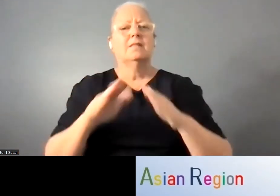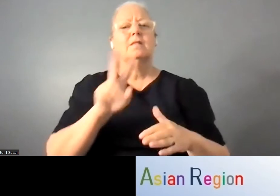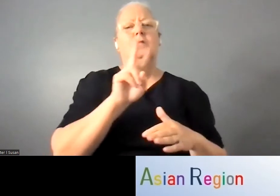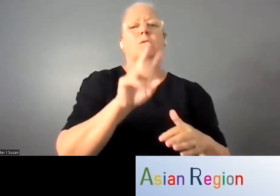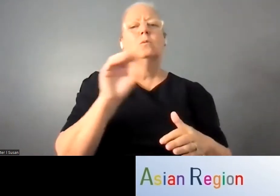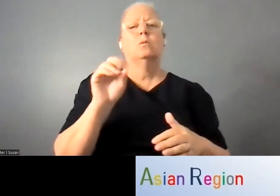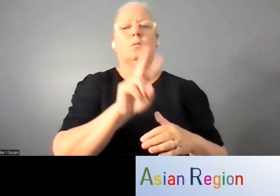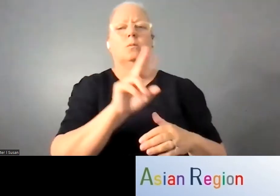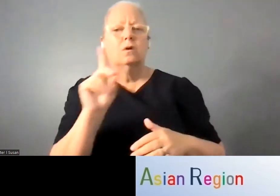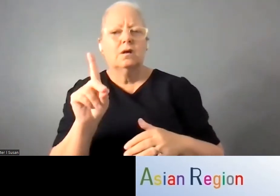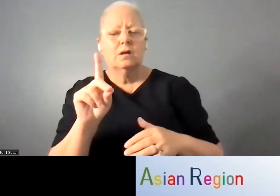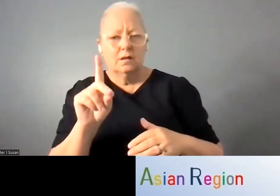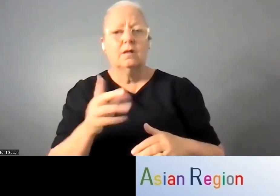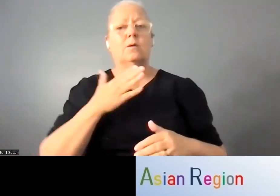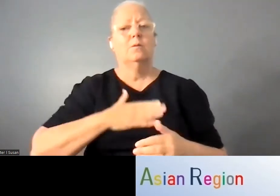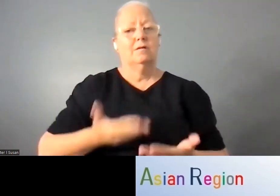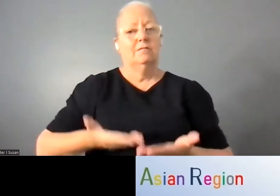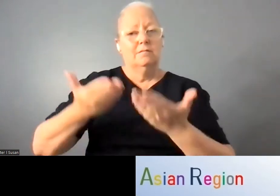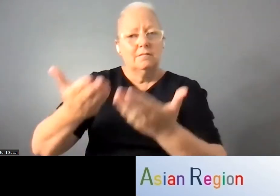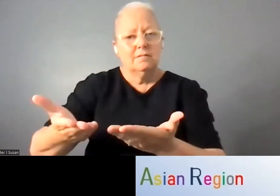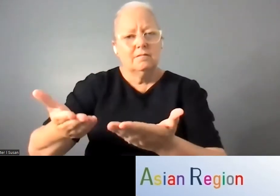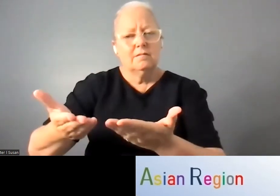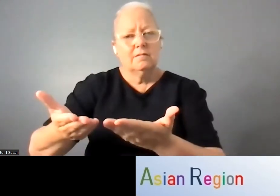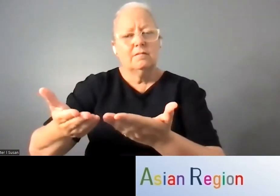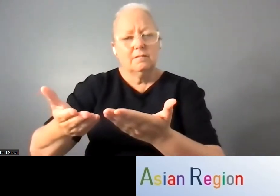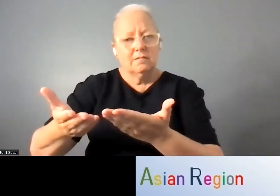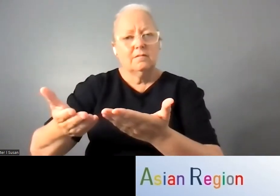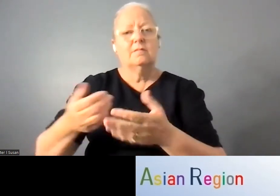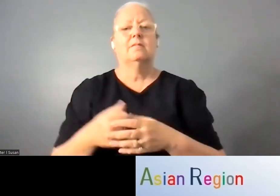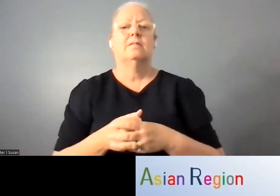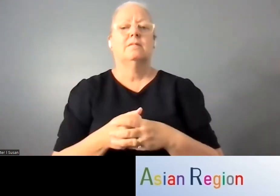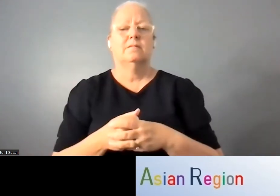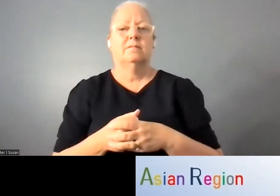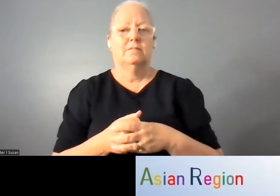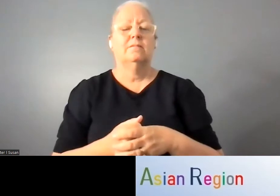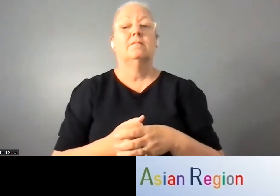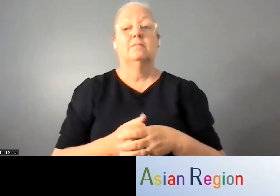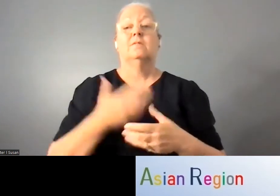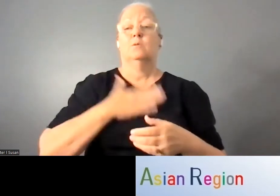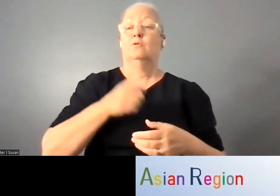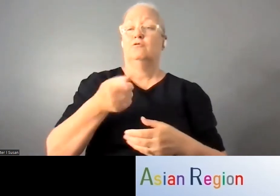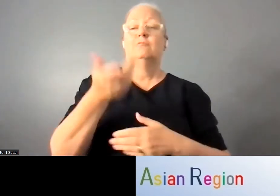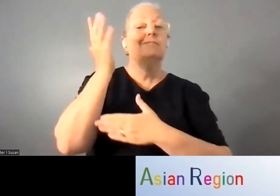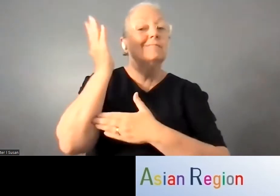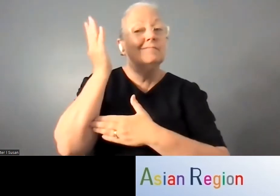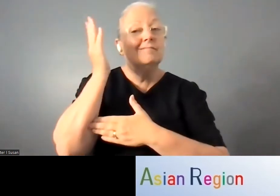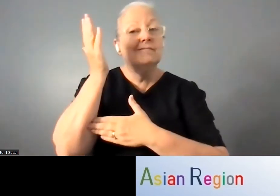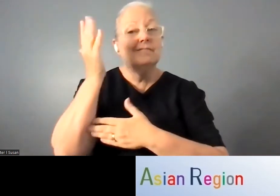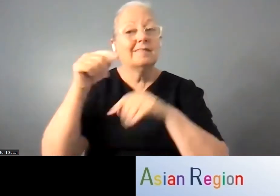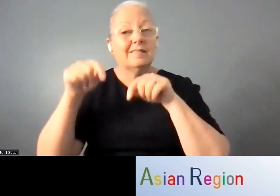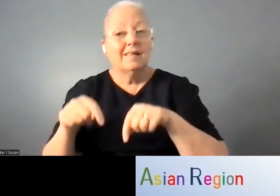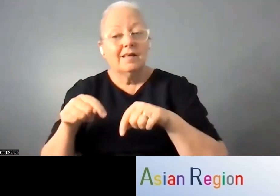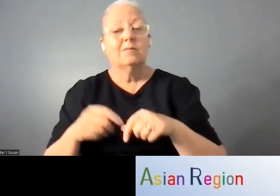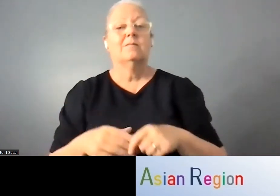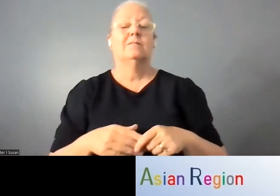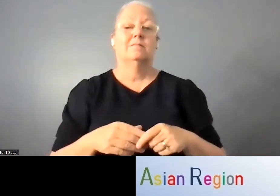let's share from Shrutilata Singh and Asha. Over to you, Shrutilata and Asha. You